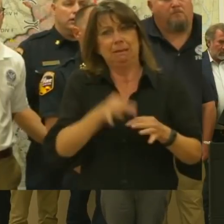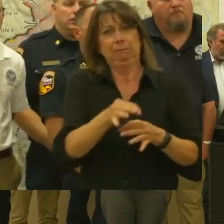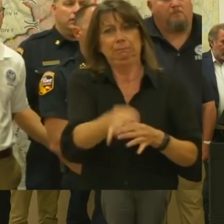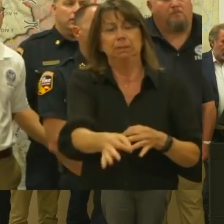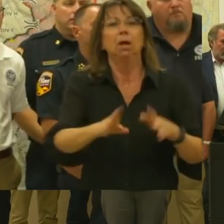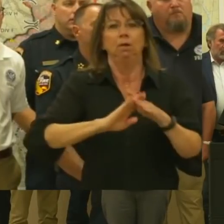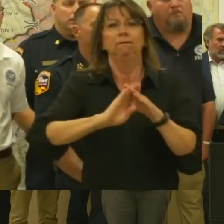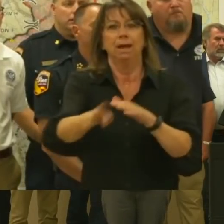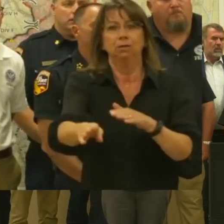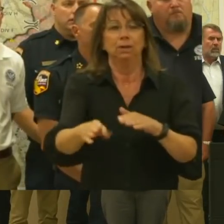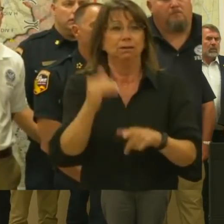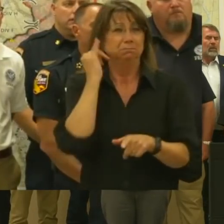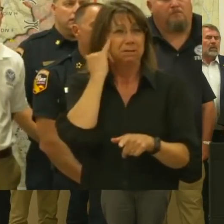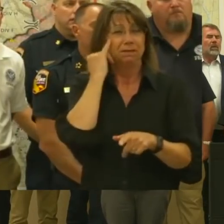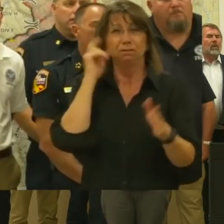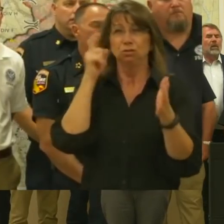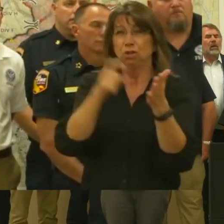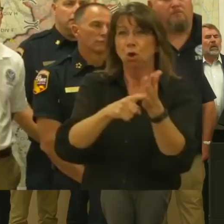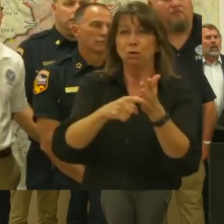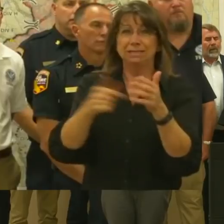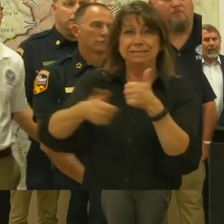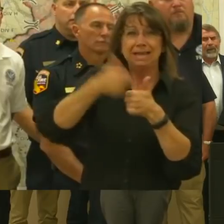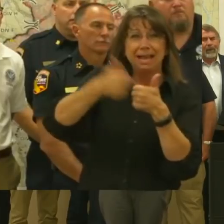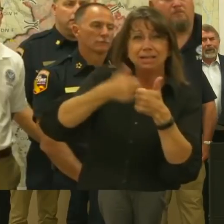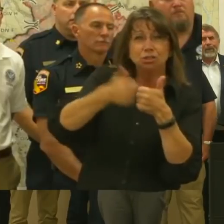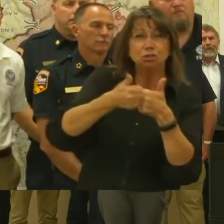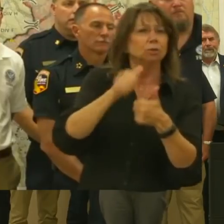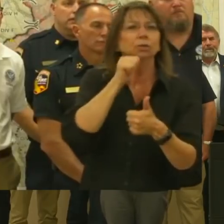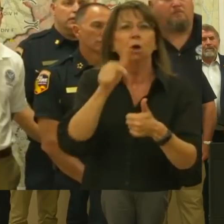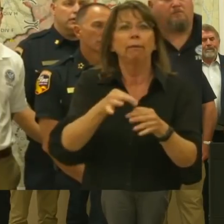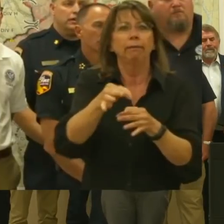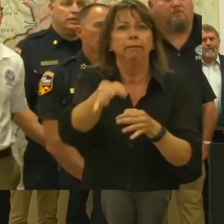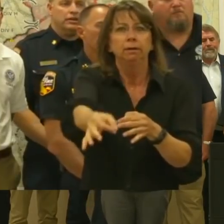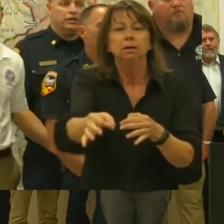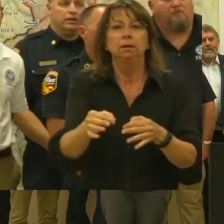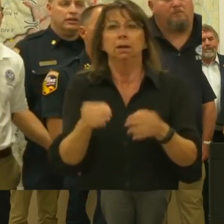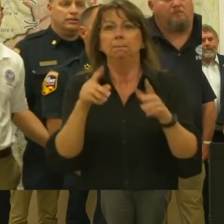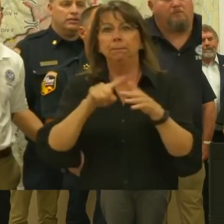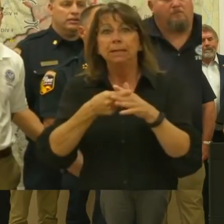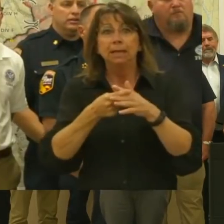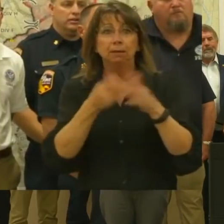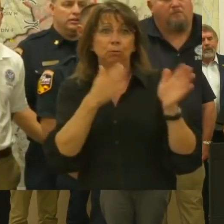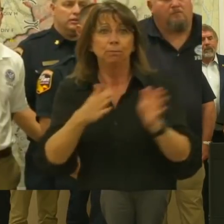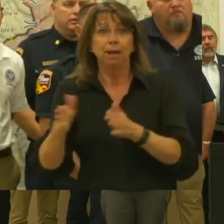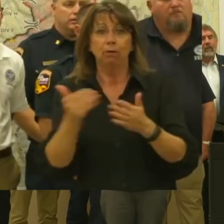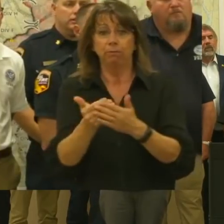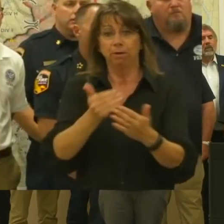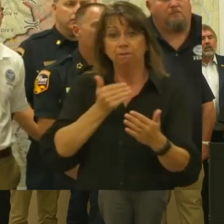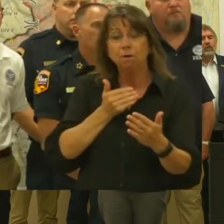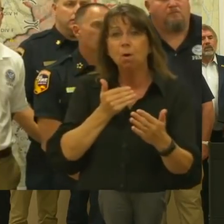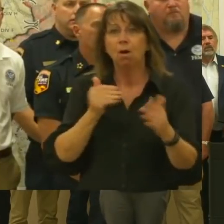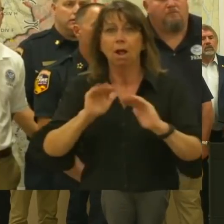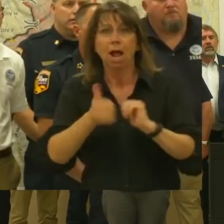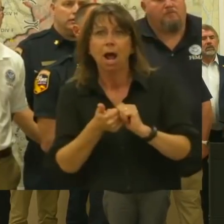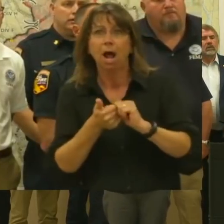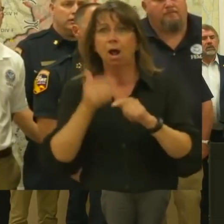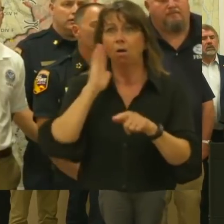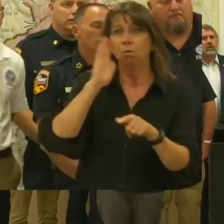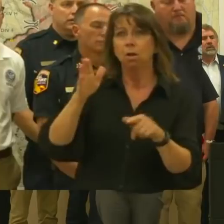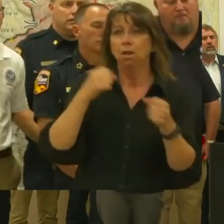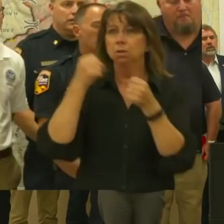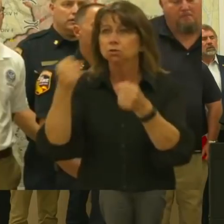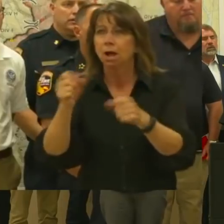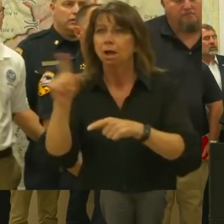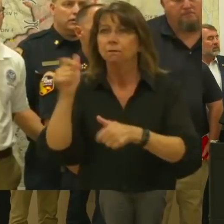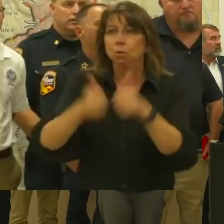there's a mandatory evacuation. Start thinking ahead of time how you're going to get out of your neighborhood or town. What if the roads are blocked? What if trees are